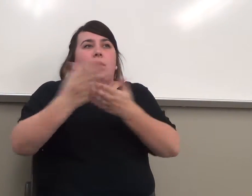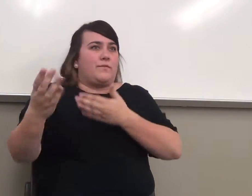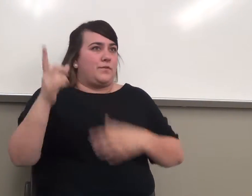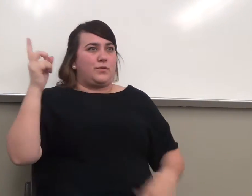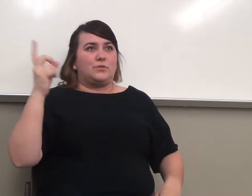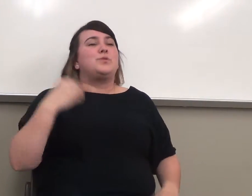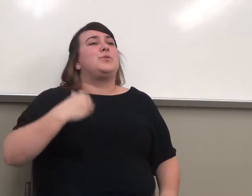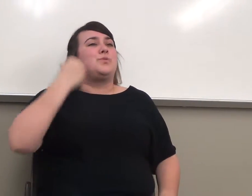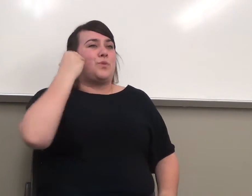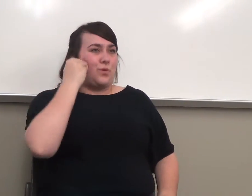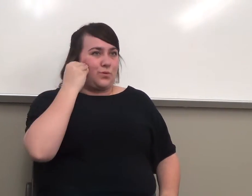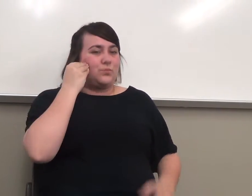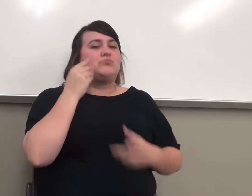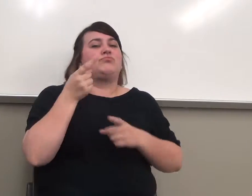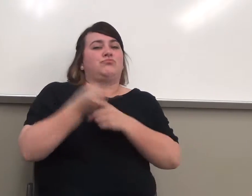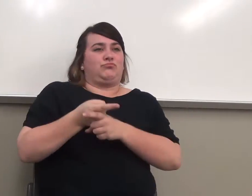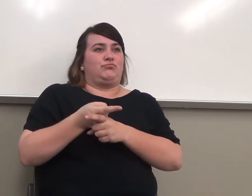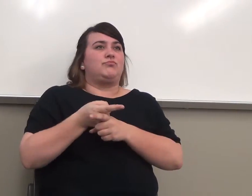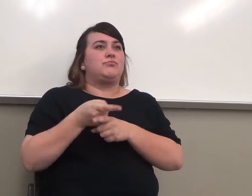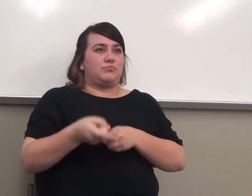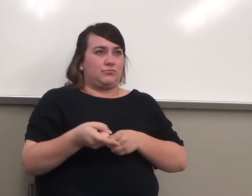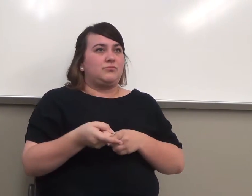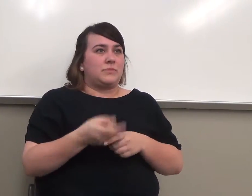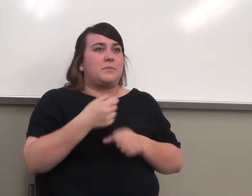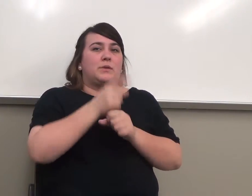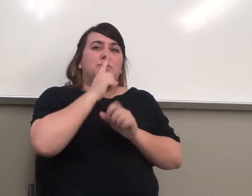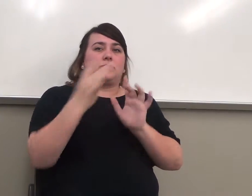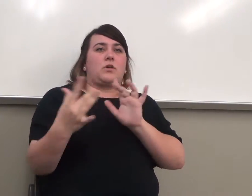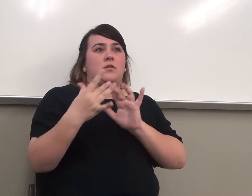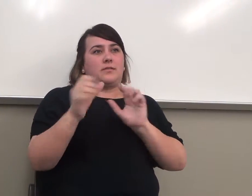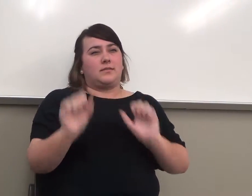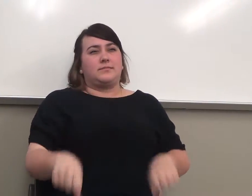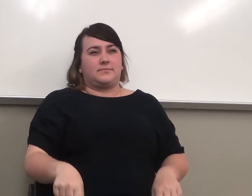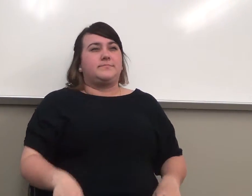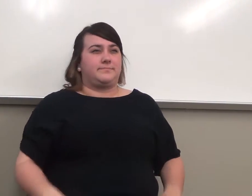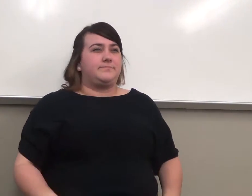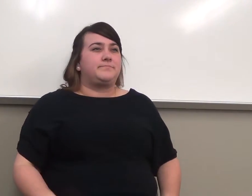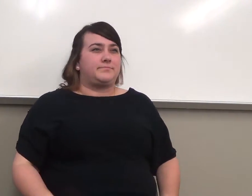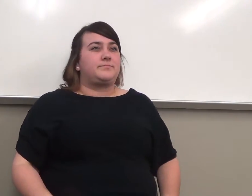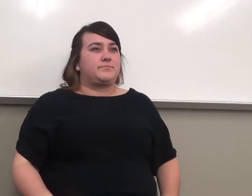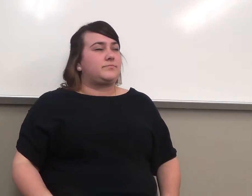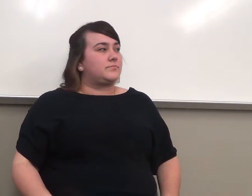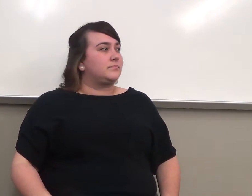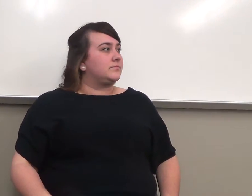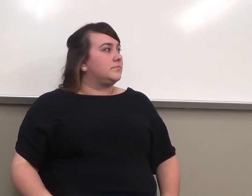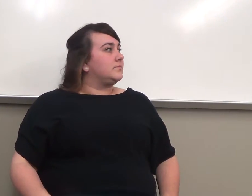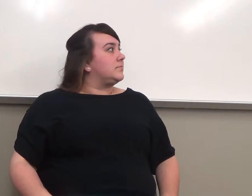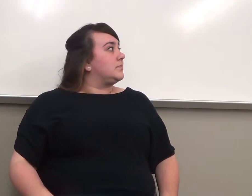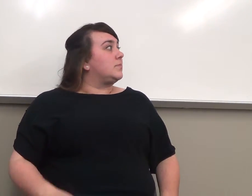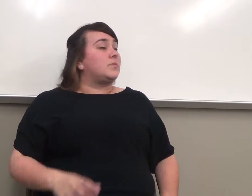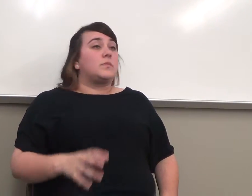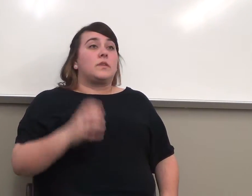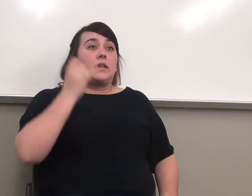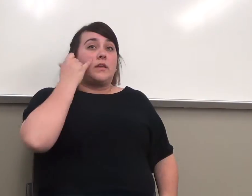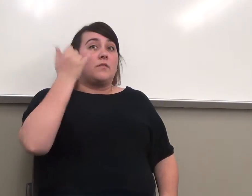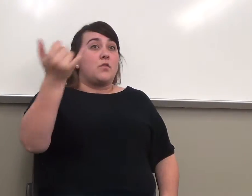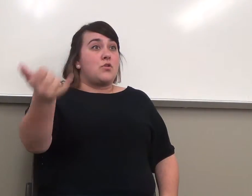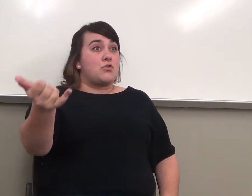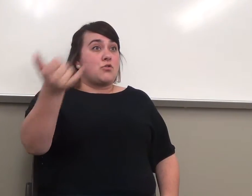be sure you're getting something. Okay? You can call me. If you call me, you can leave a